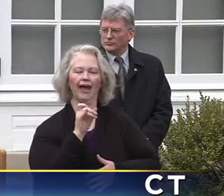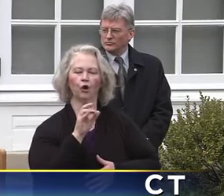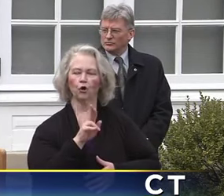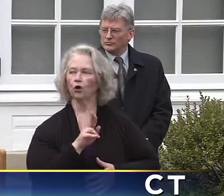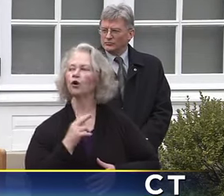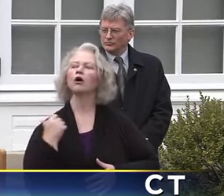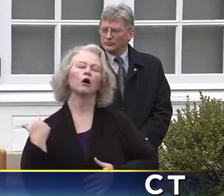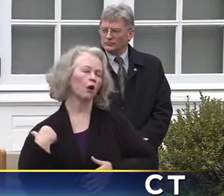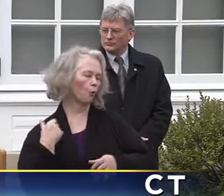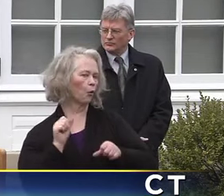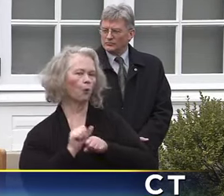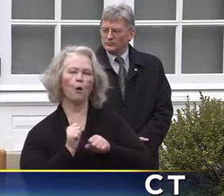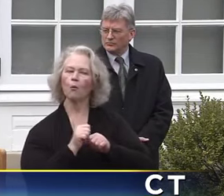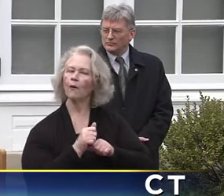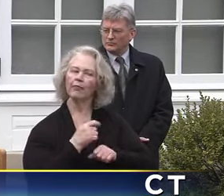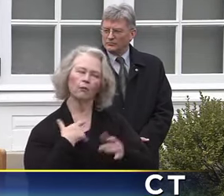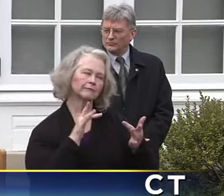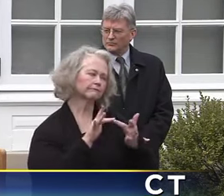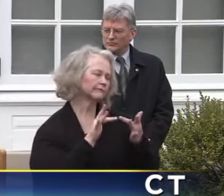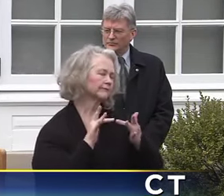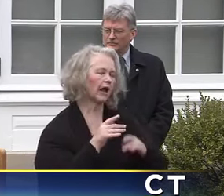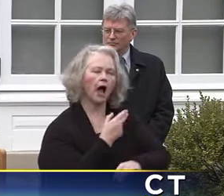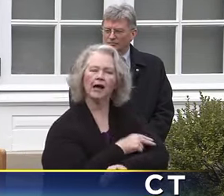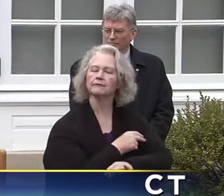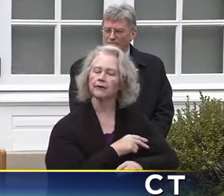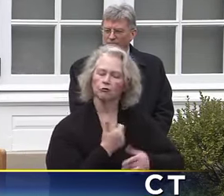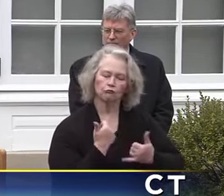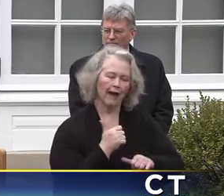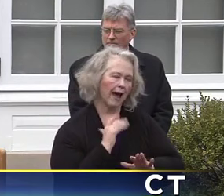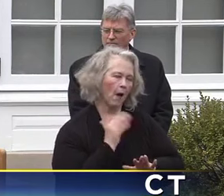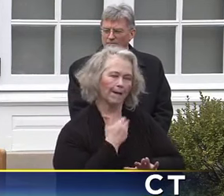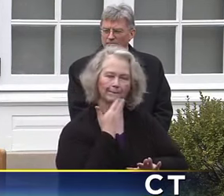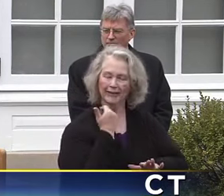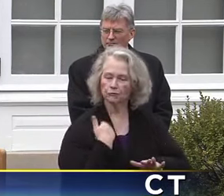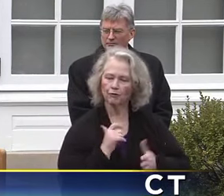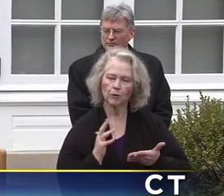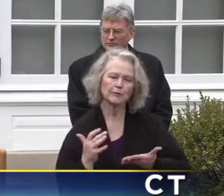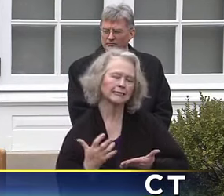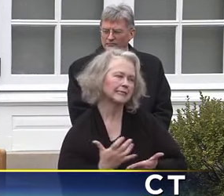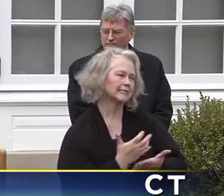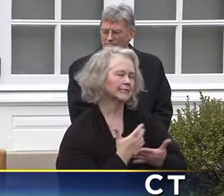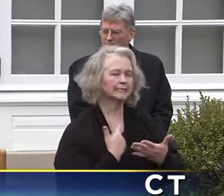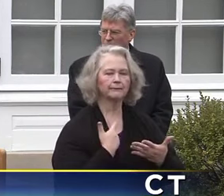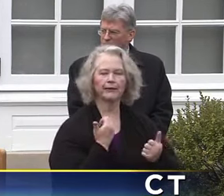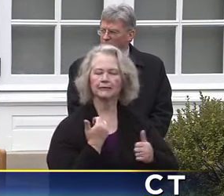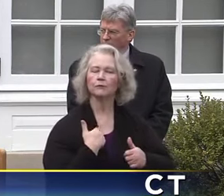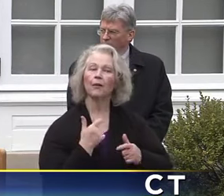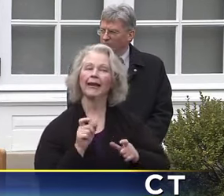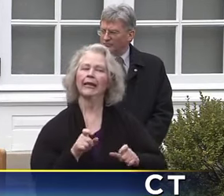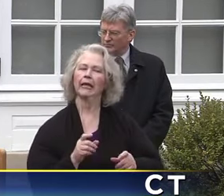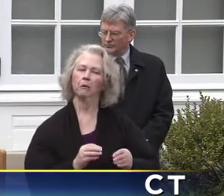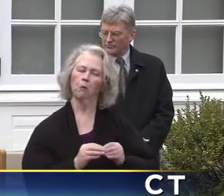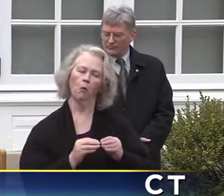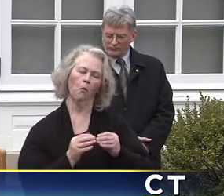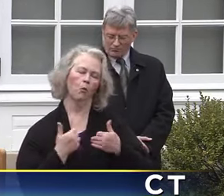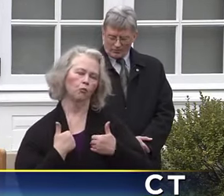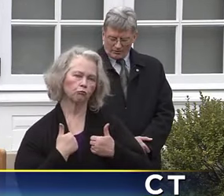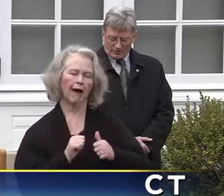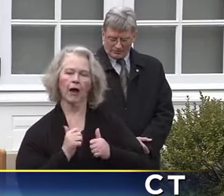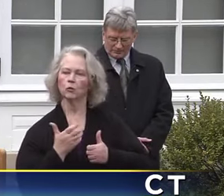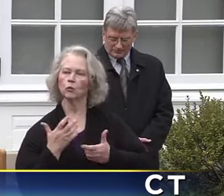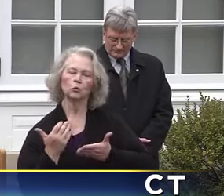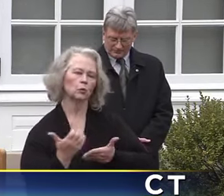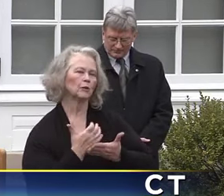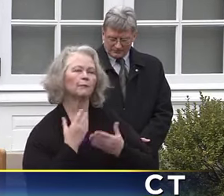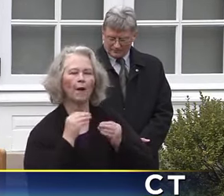We're working with the hospitals every day to do everything we can to source every ventilator we can. Obviously, we need more and we're going to do everything we can to get